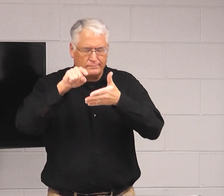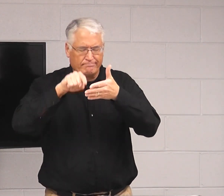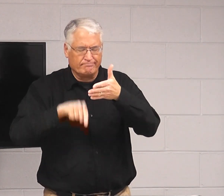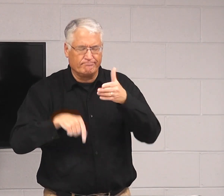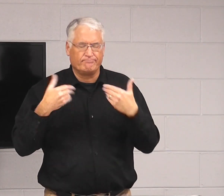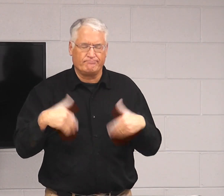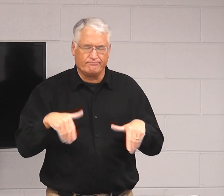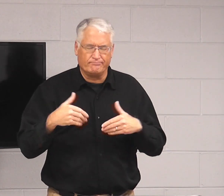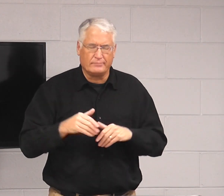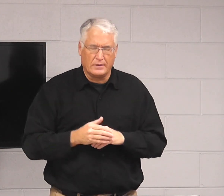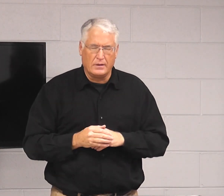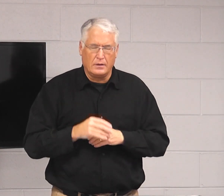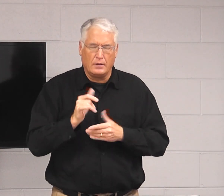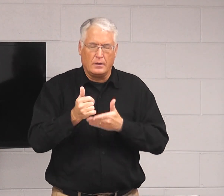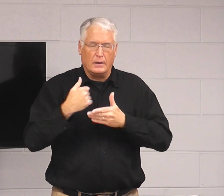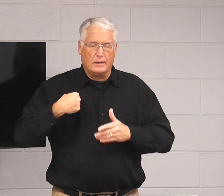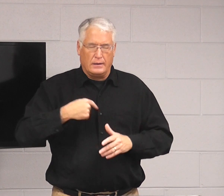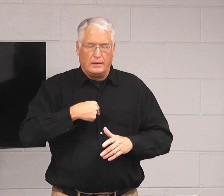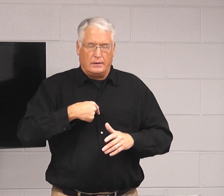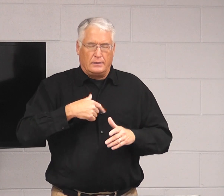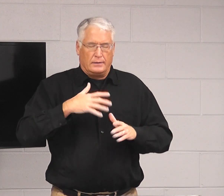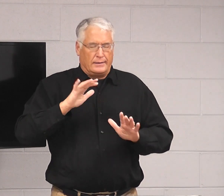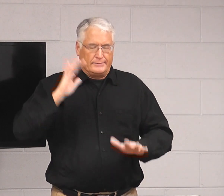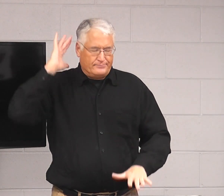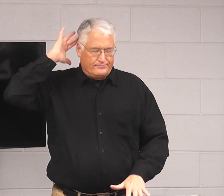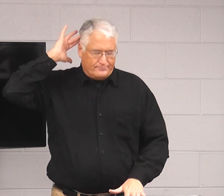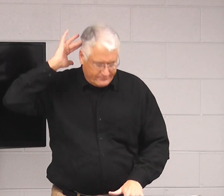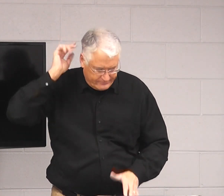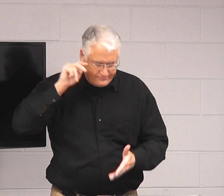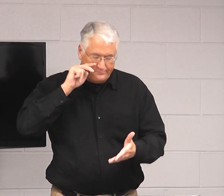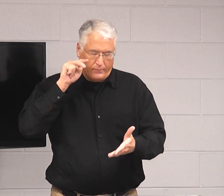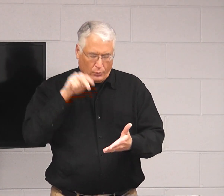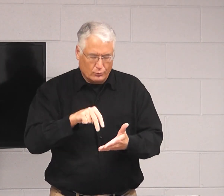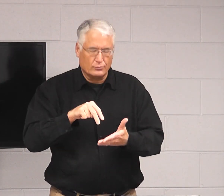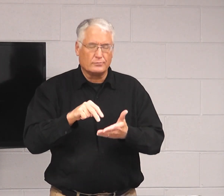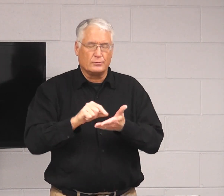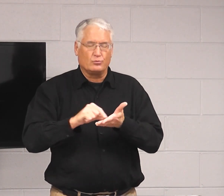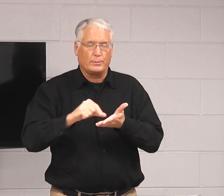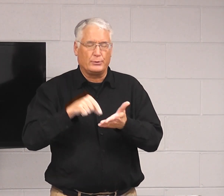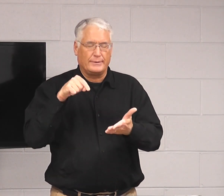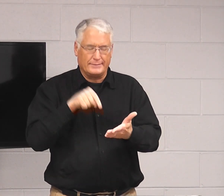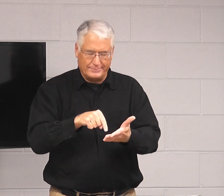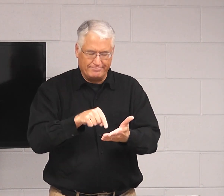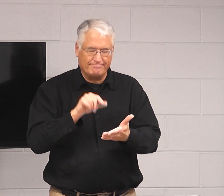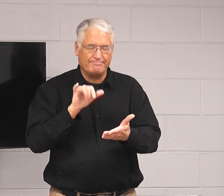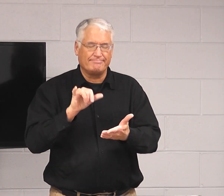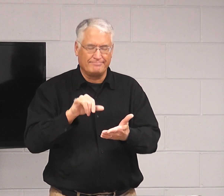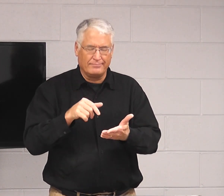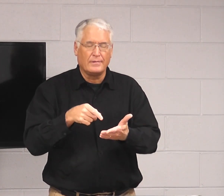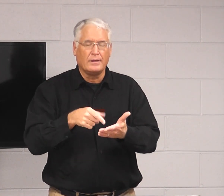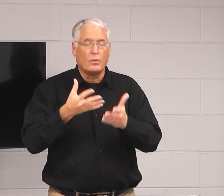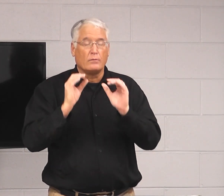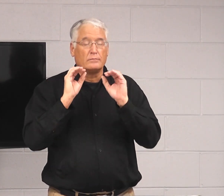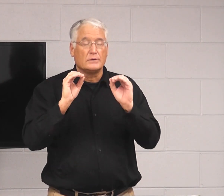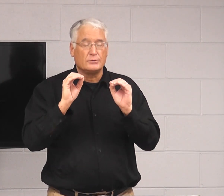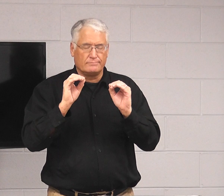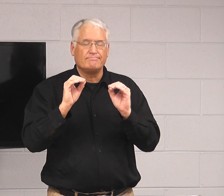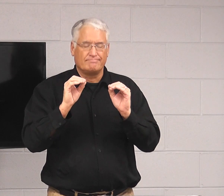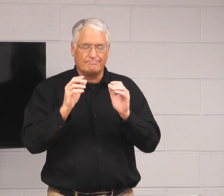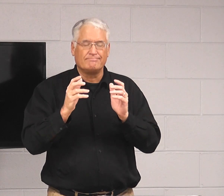these scriptures, wow, and really to help us to know and to remind us to look and read the scriptures that